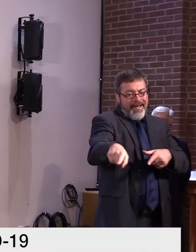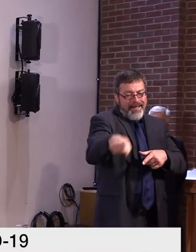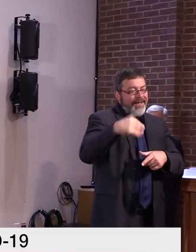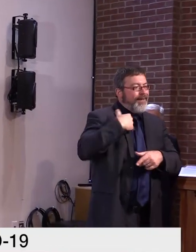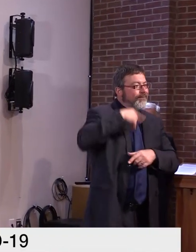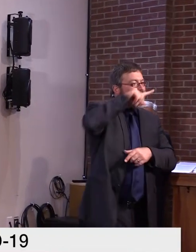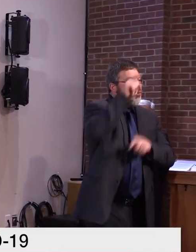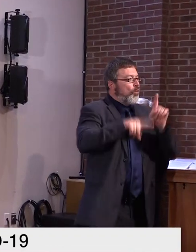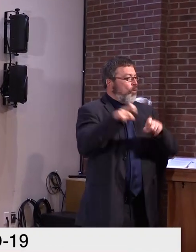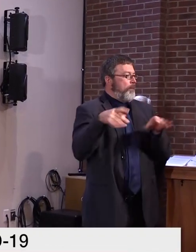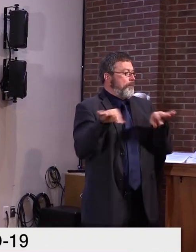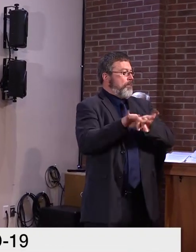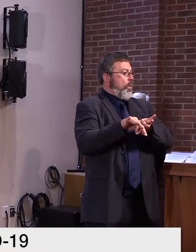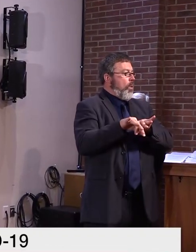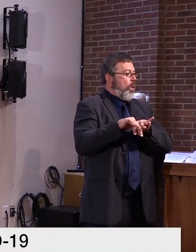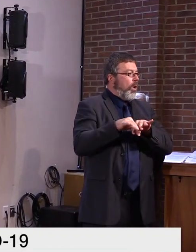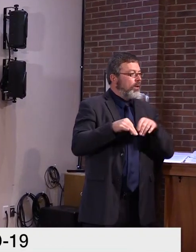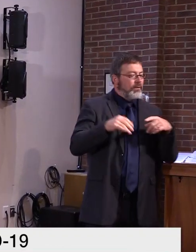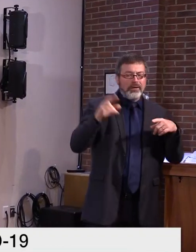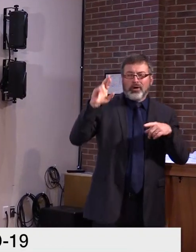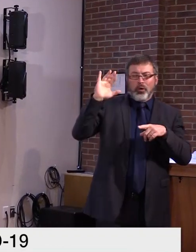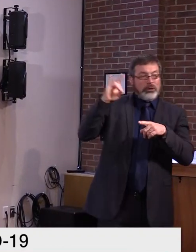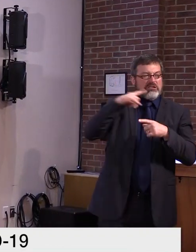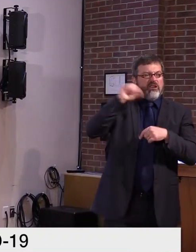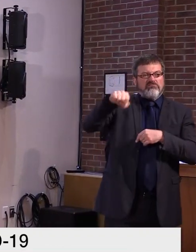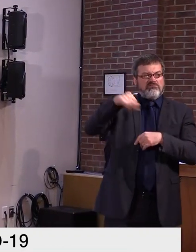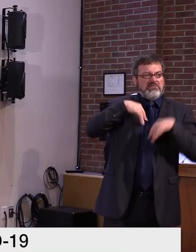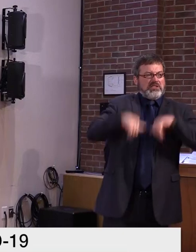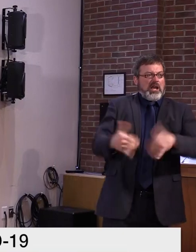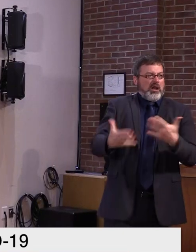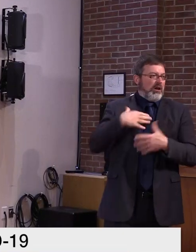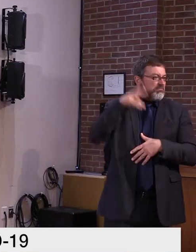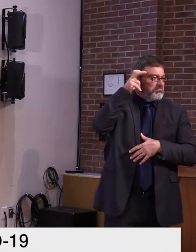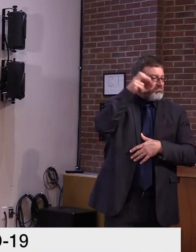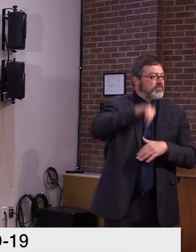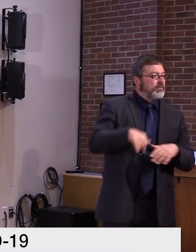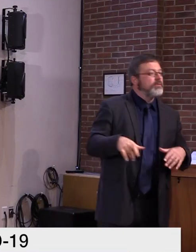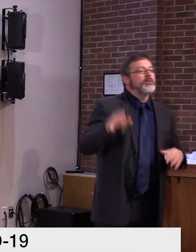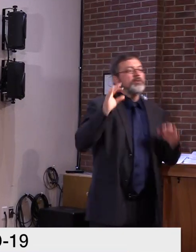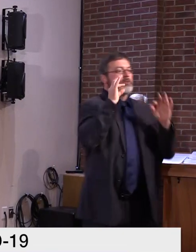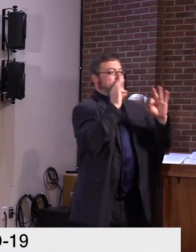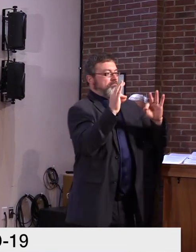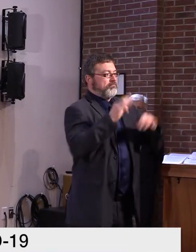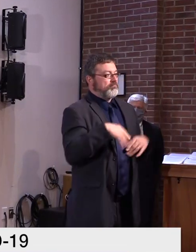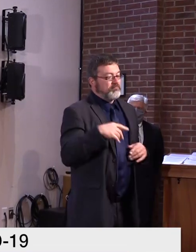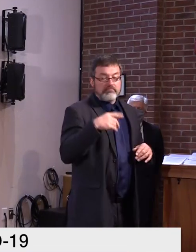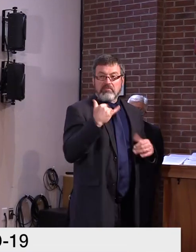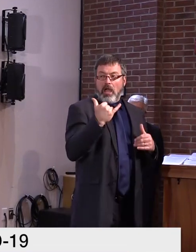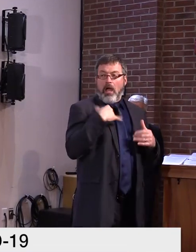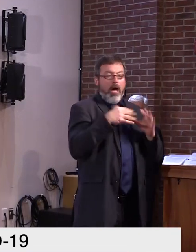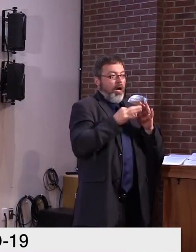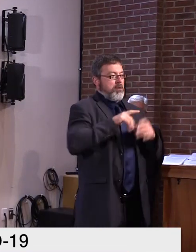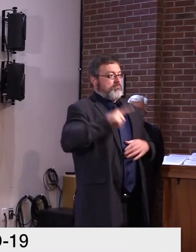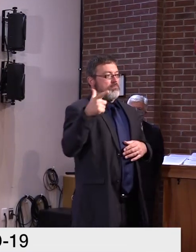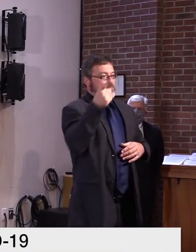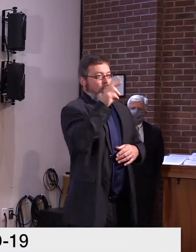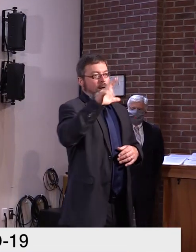this, thank you. At this point, I'd like to ask Dr. Levine to come up and give us a health update.